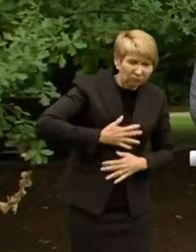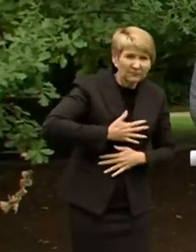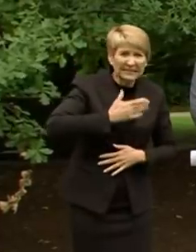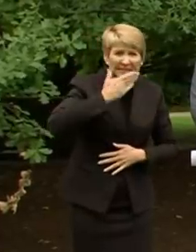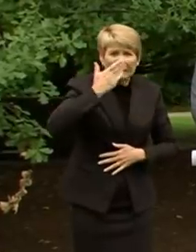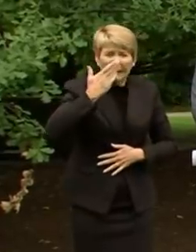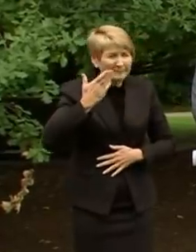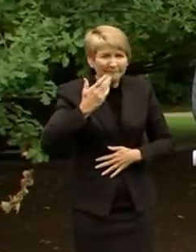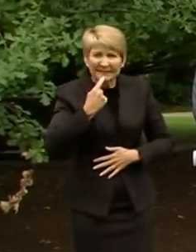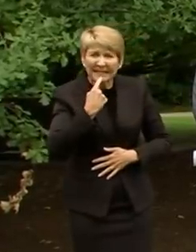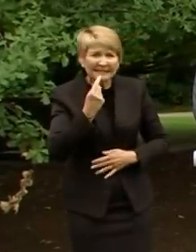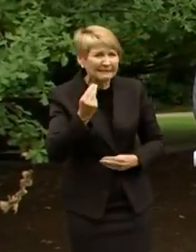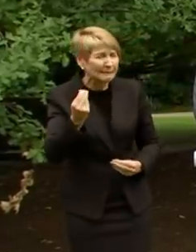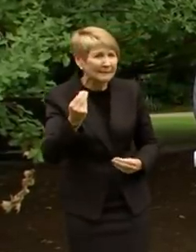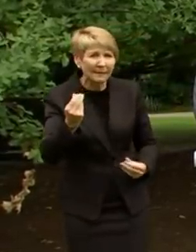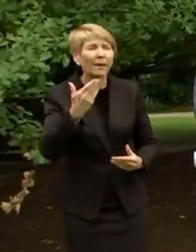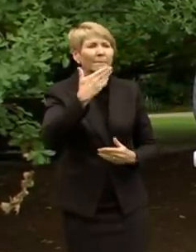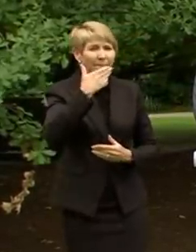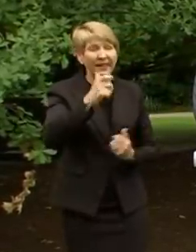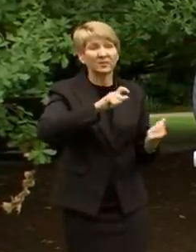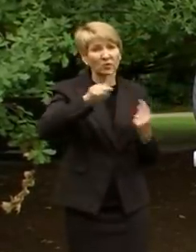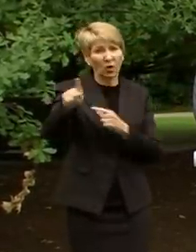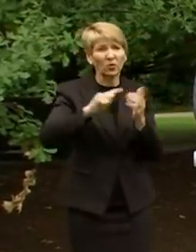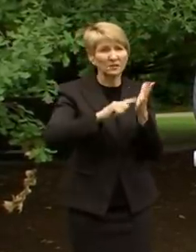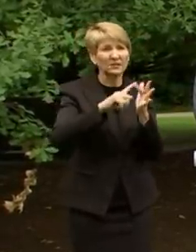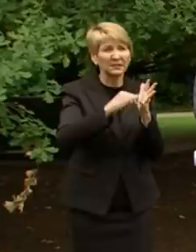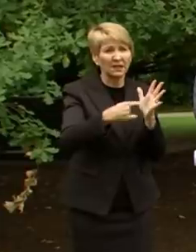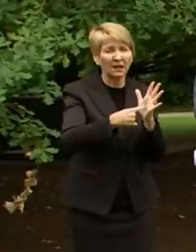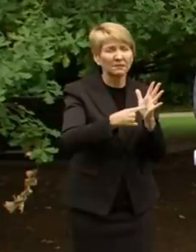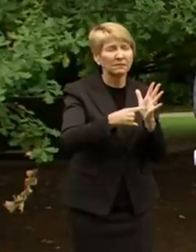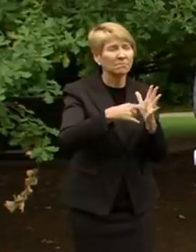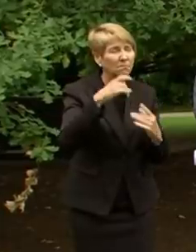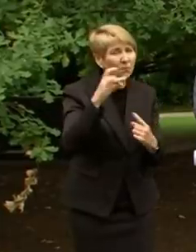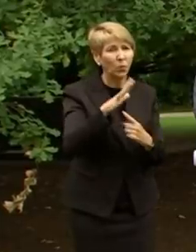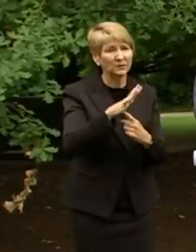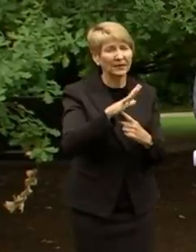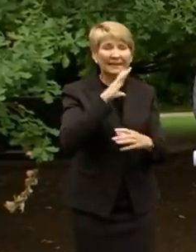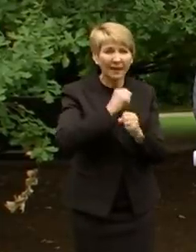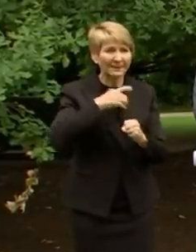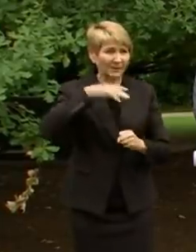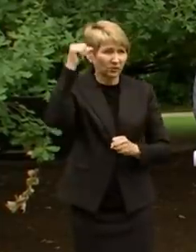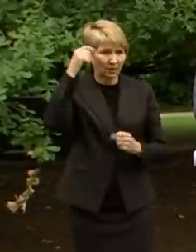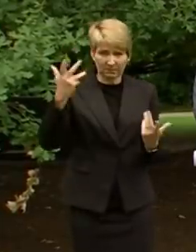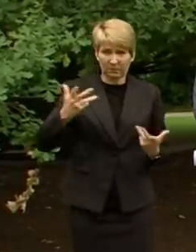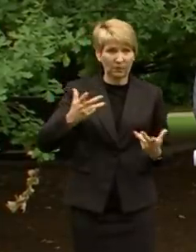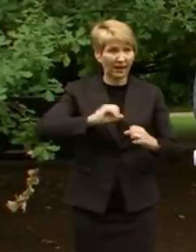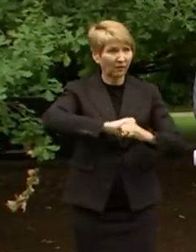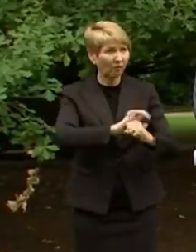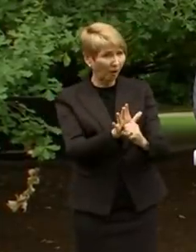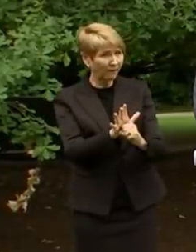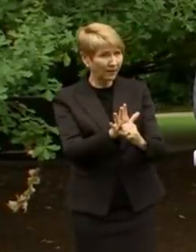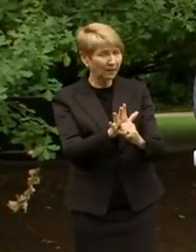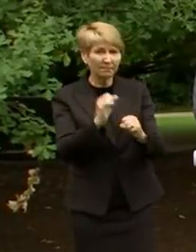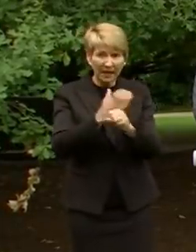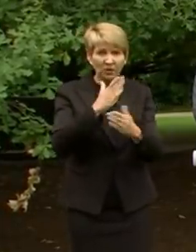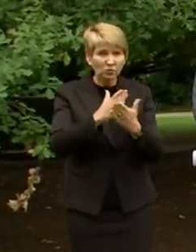important part in keeping us safe and ensuring that this is a short circuit-breaker event that can bring a